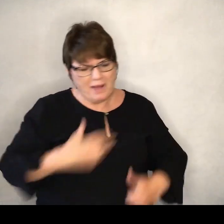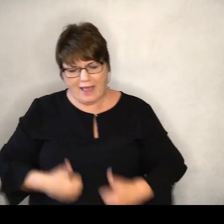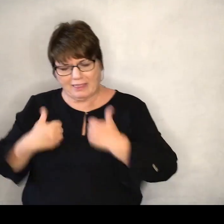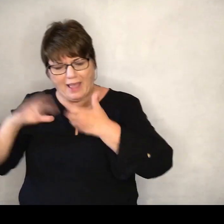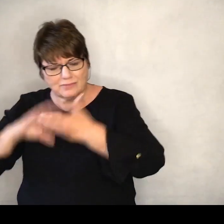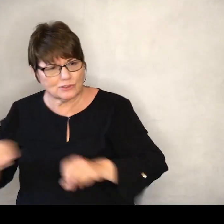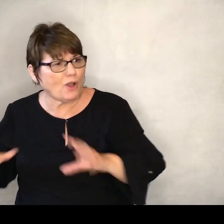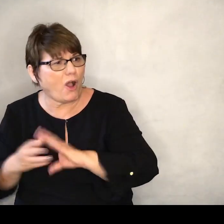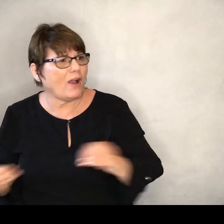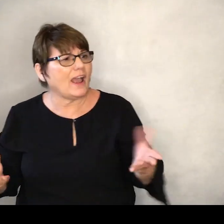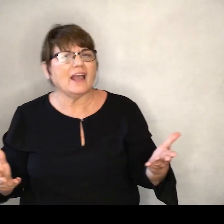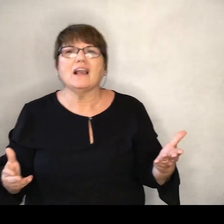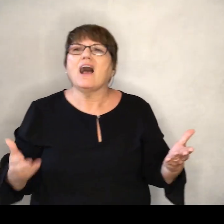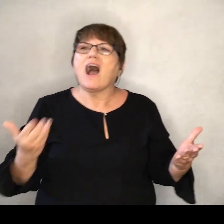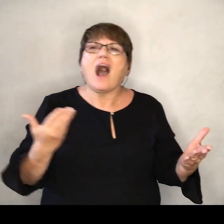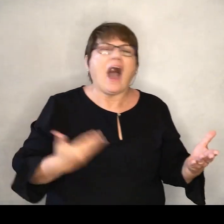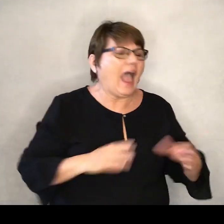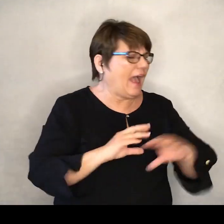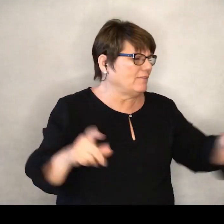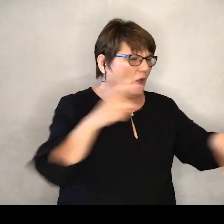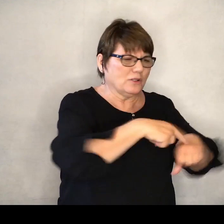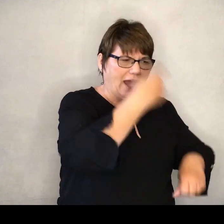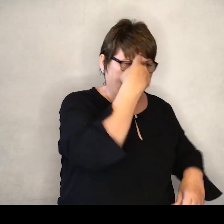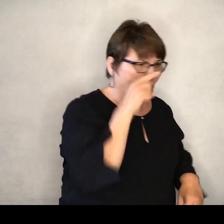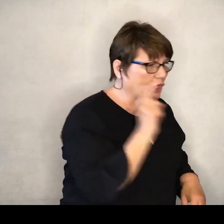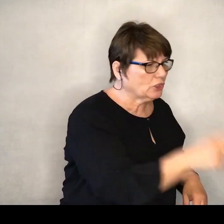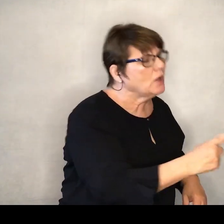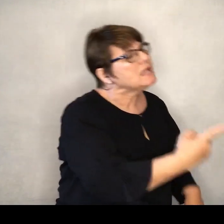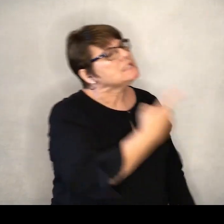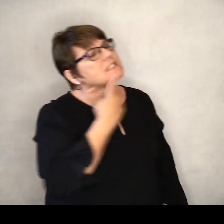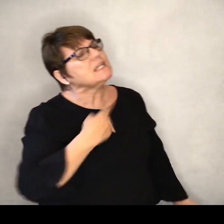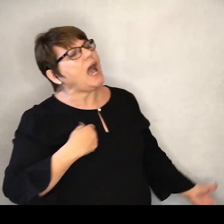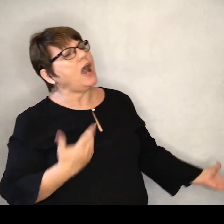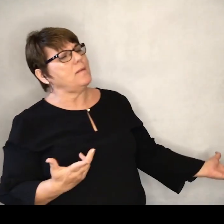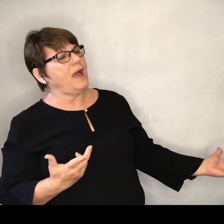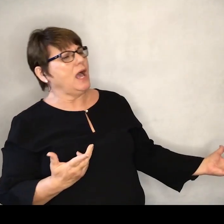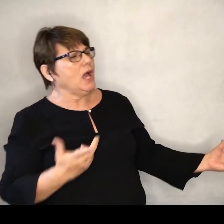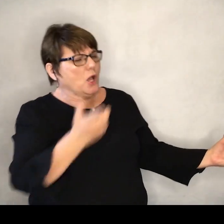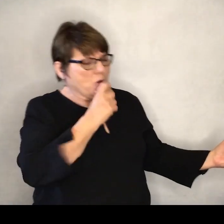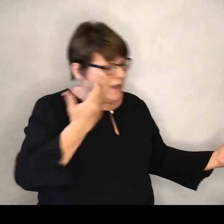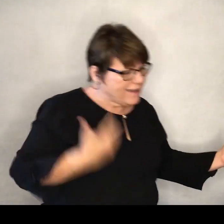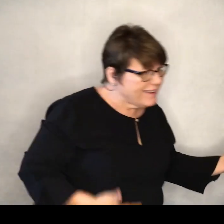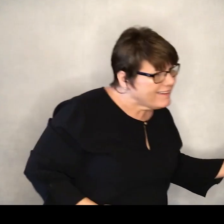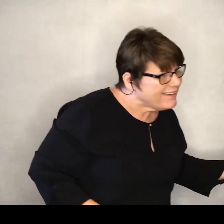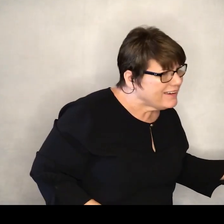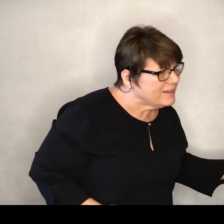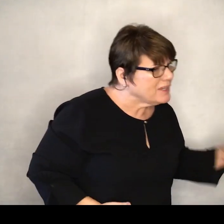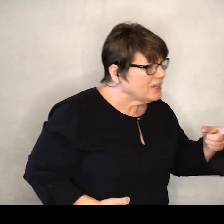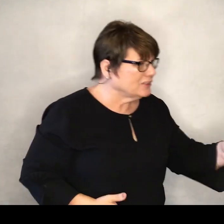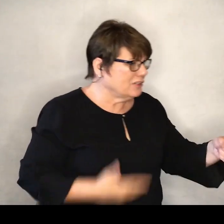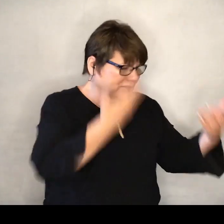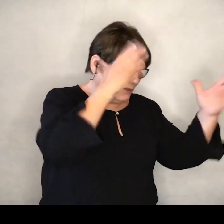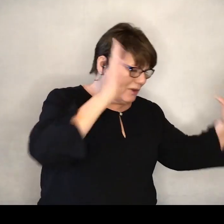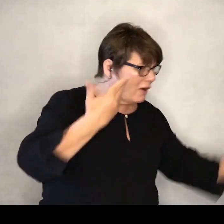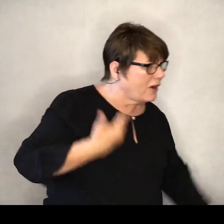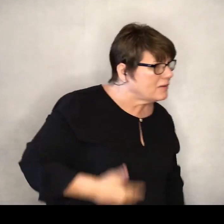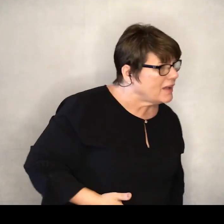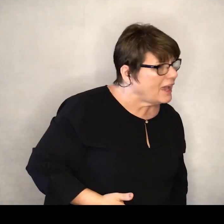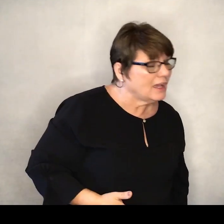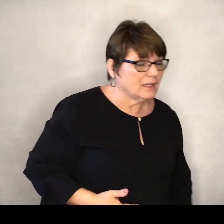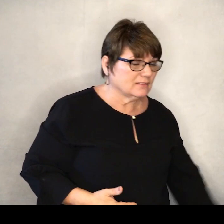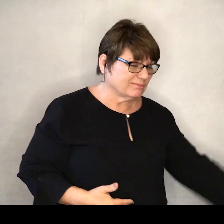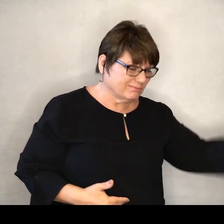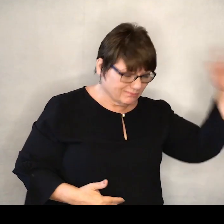and I ain't got time for you telling me, but I'm not like you know me. Well guess